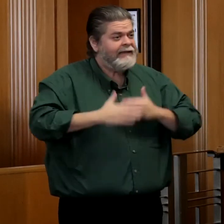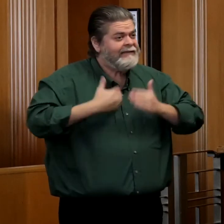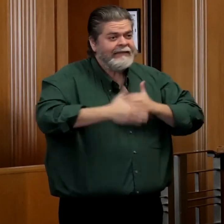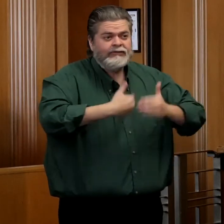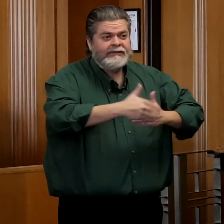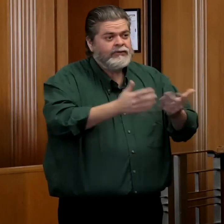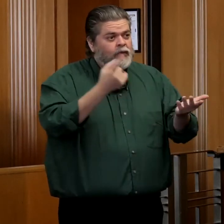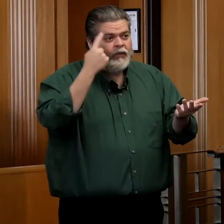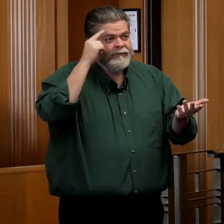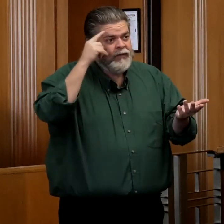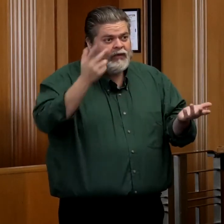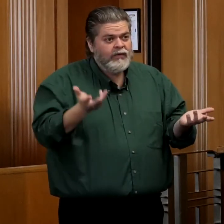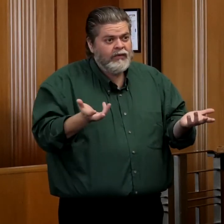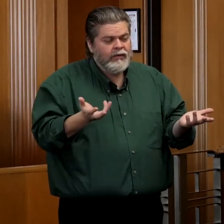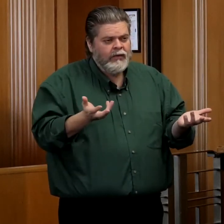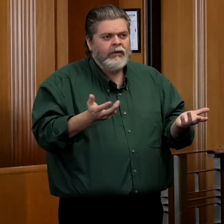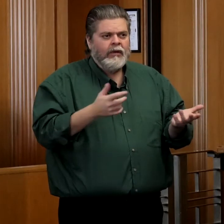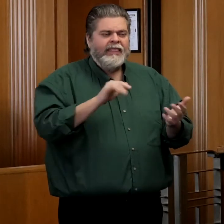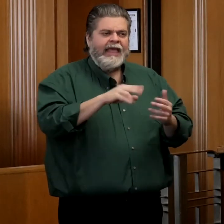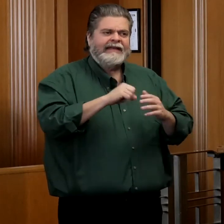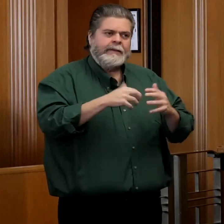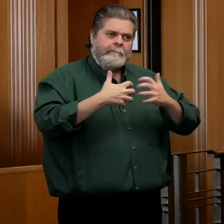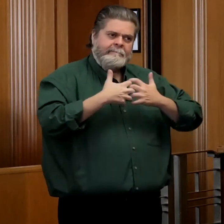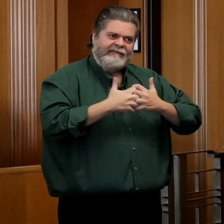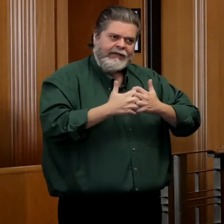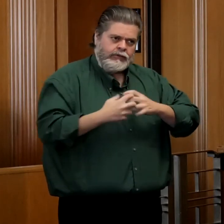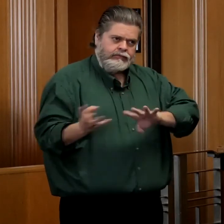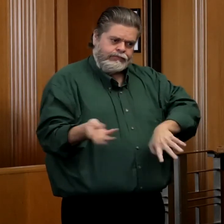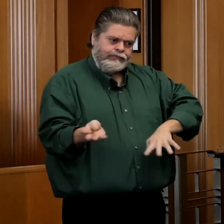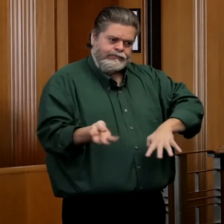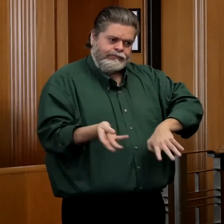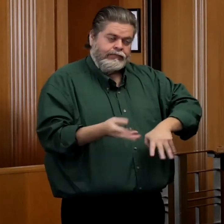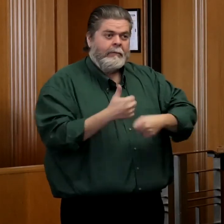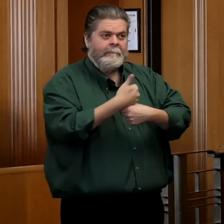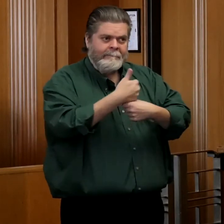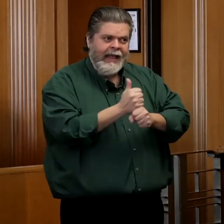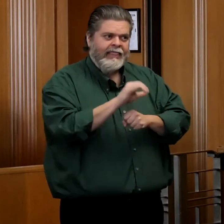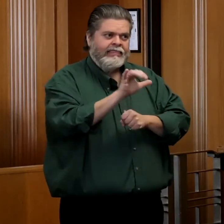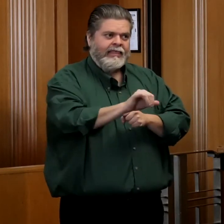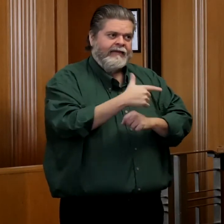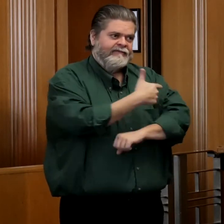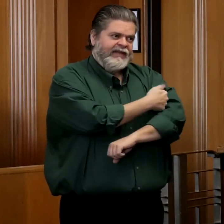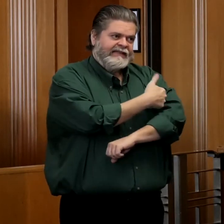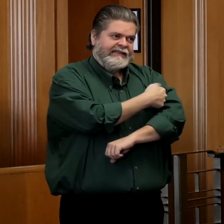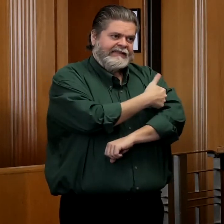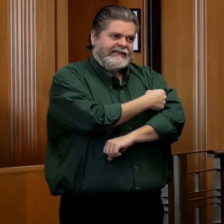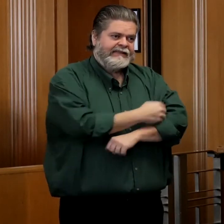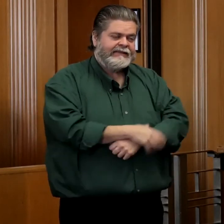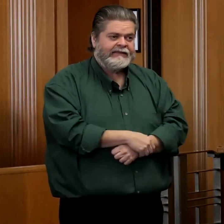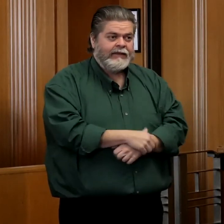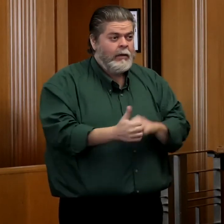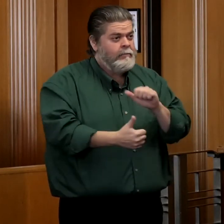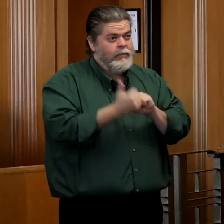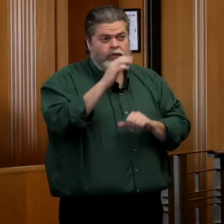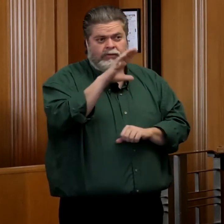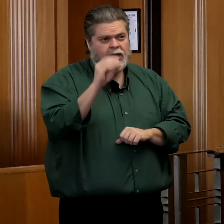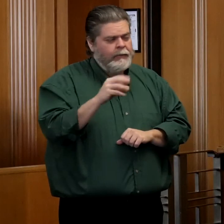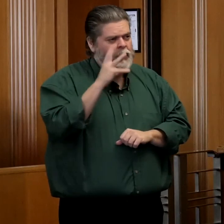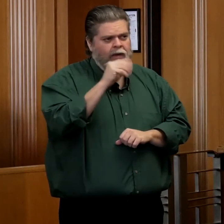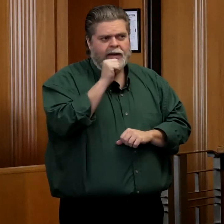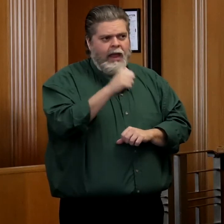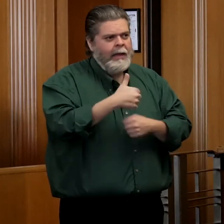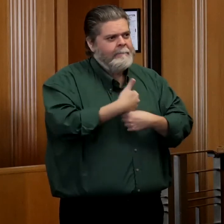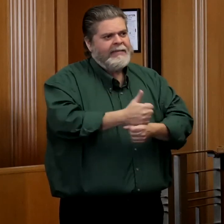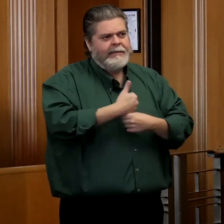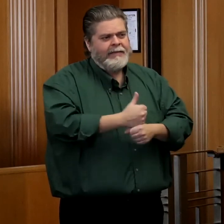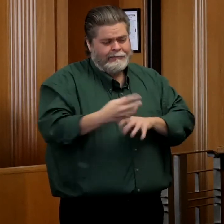has been, and that's been in the manufacturing of these vaccines. Most companies aren't going to start to